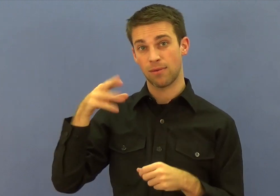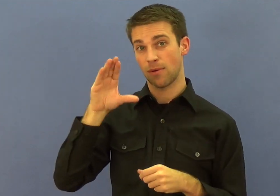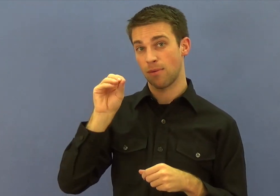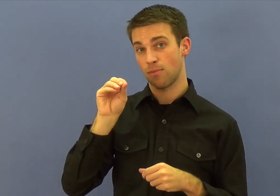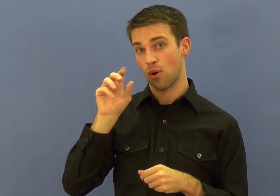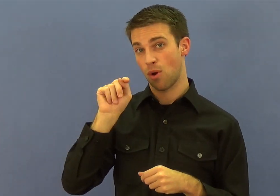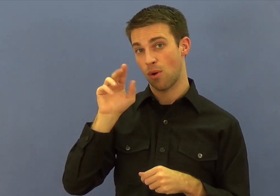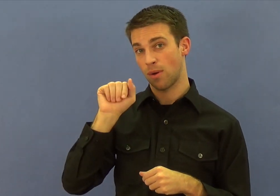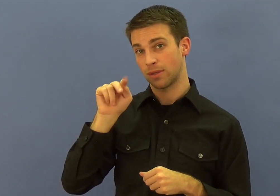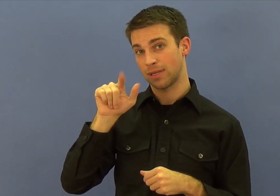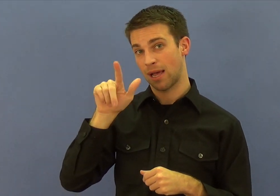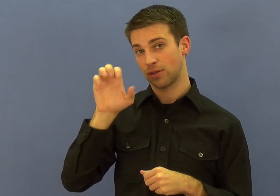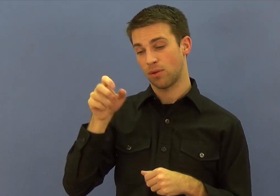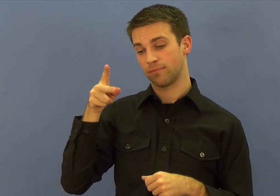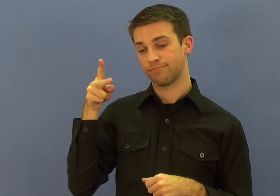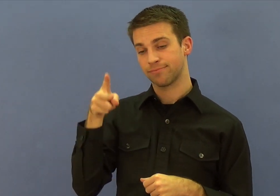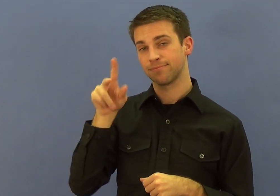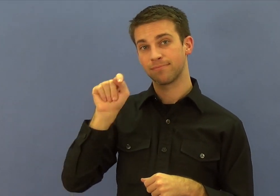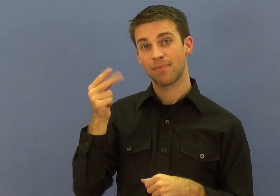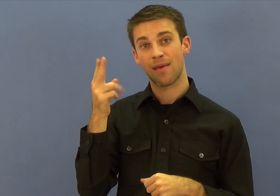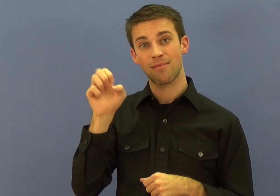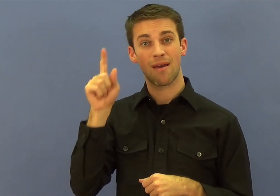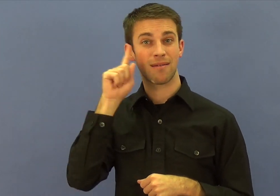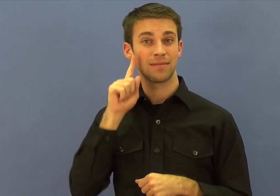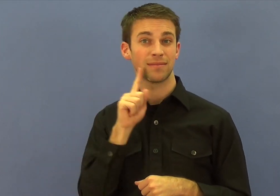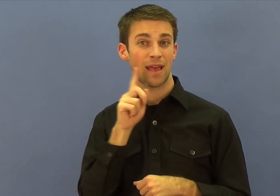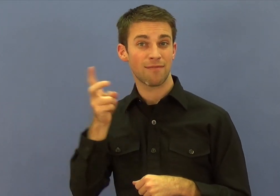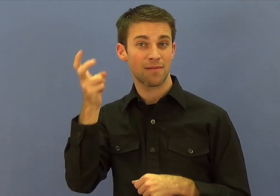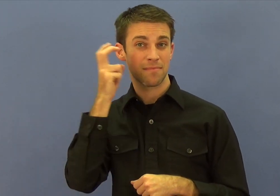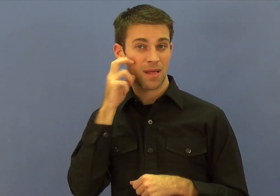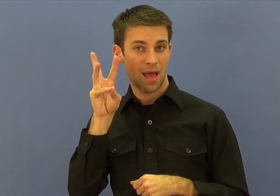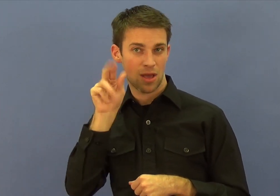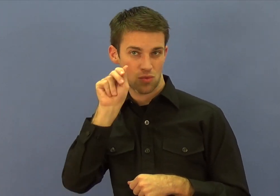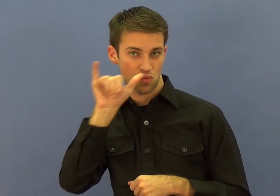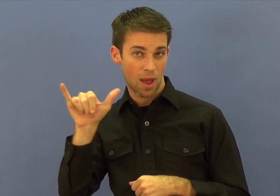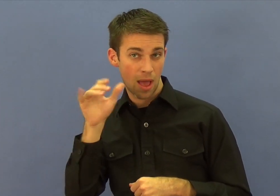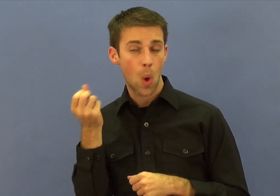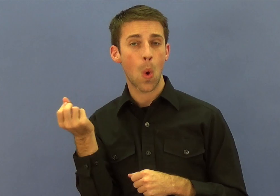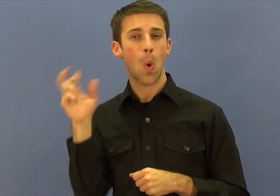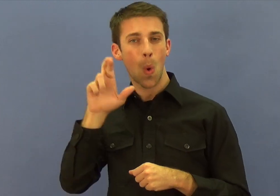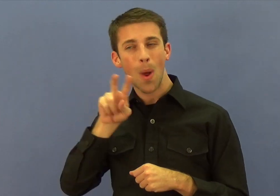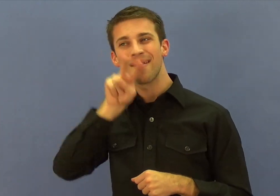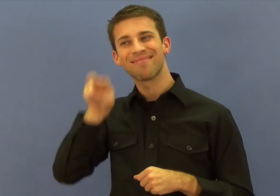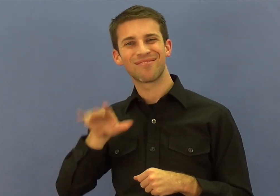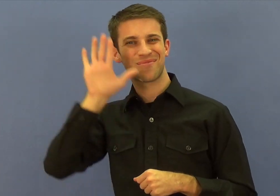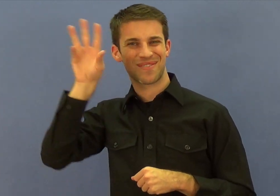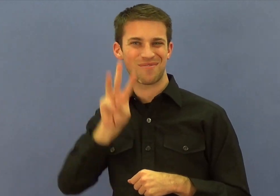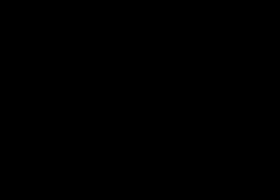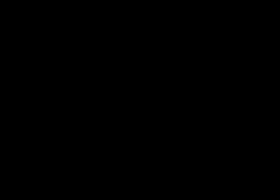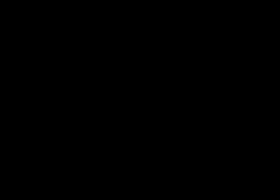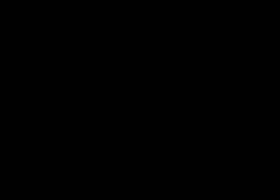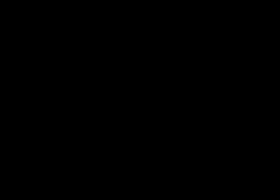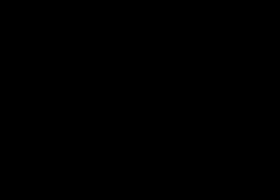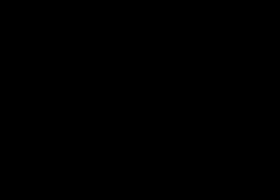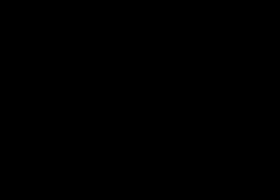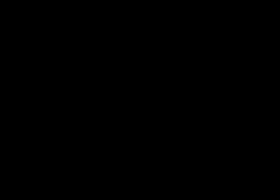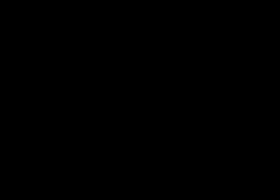interpersonal, and politics. For more information, please visit their Facebook page titled, Protactyl,